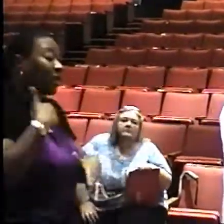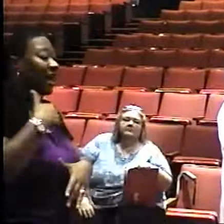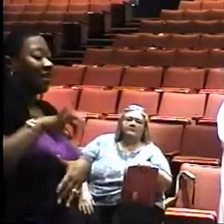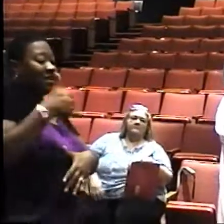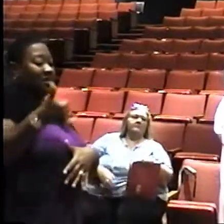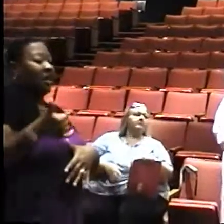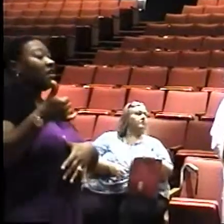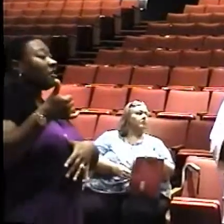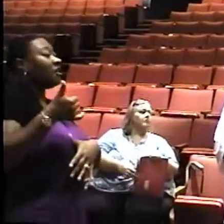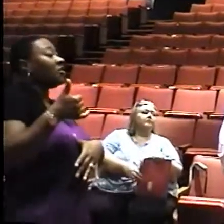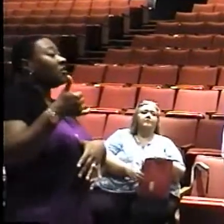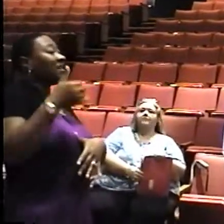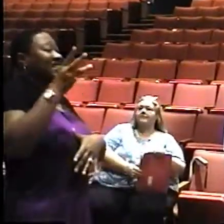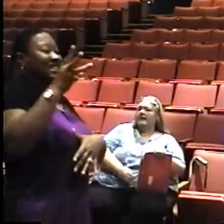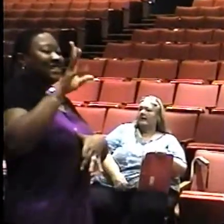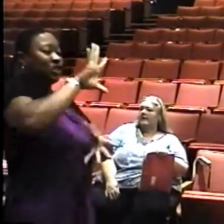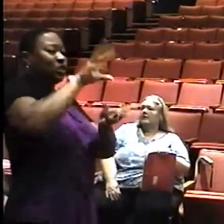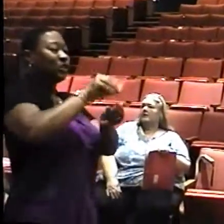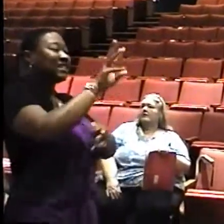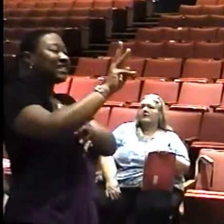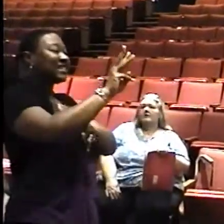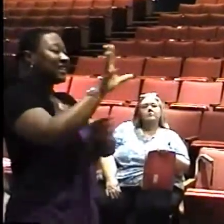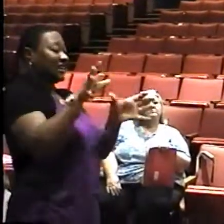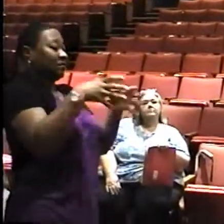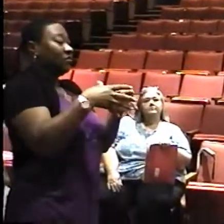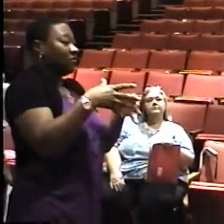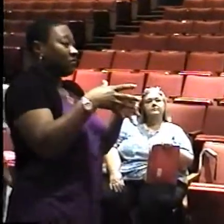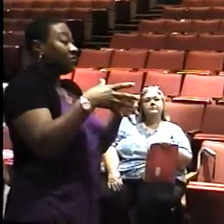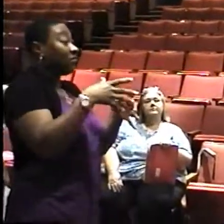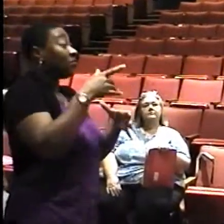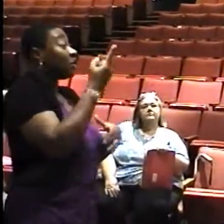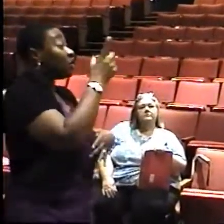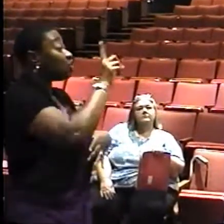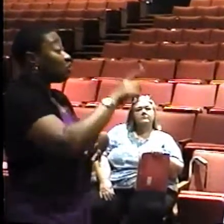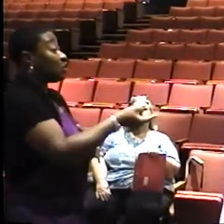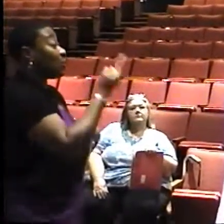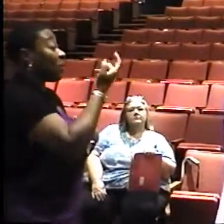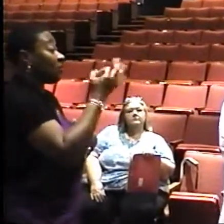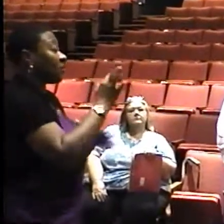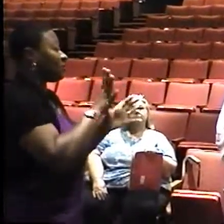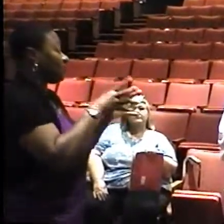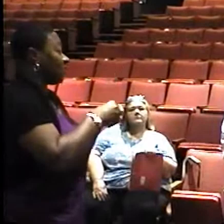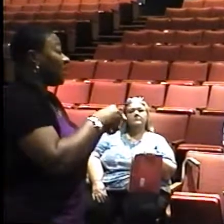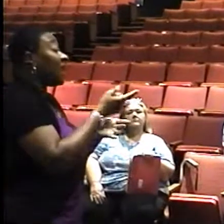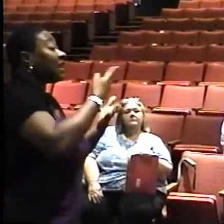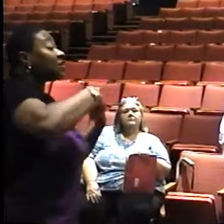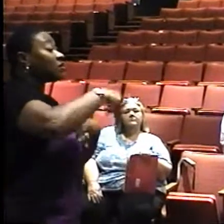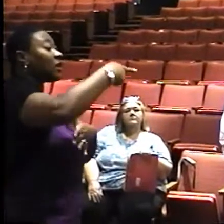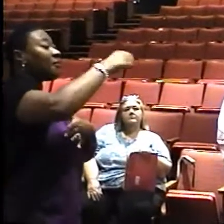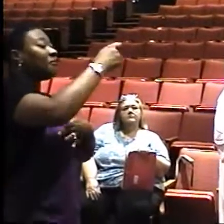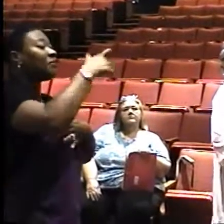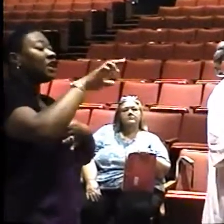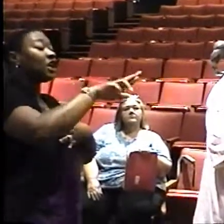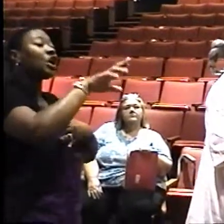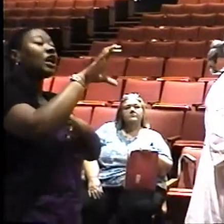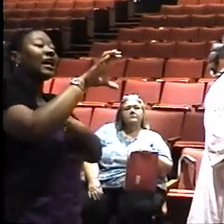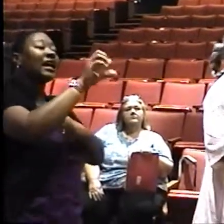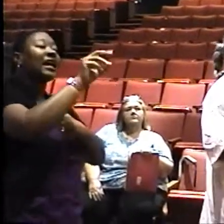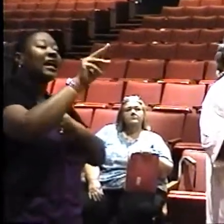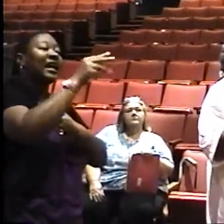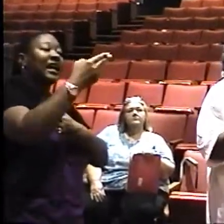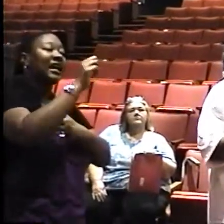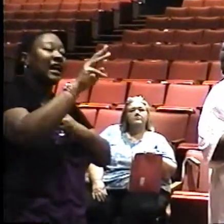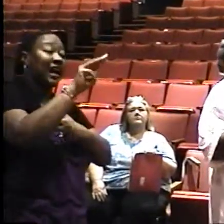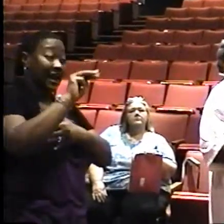that are part of this coalition. Next week on Thursday, Peter Cunningham from the president's office